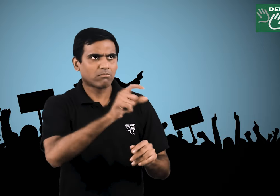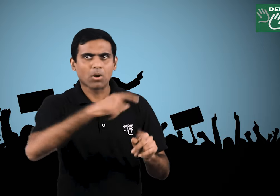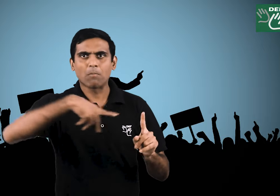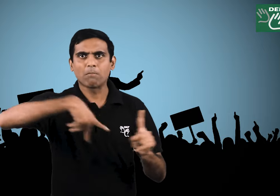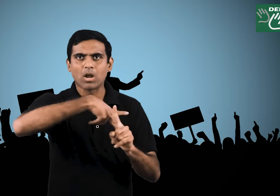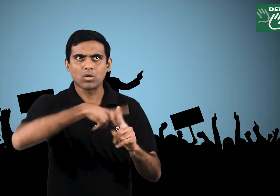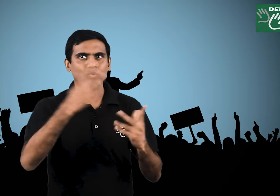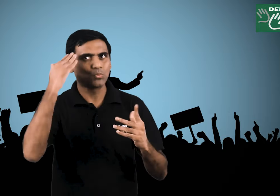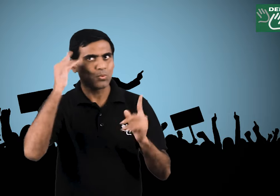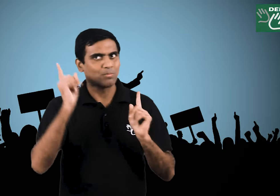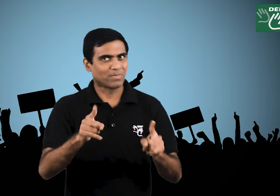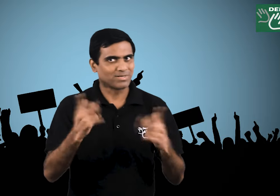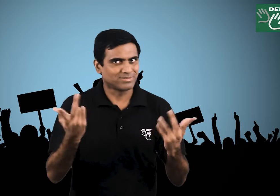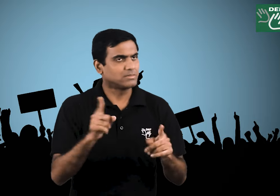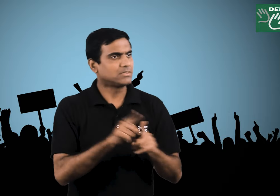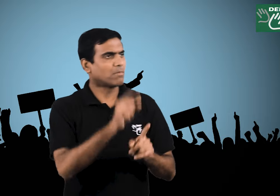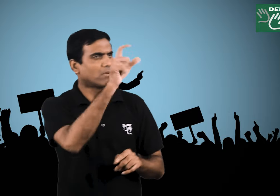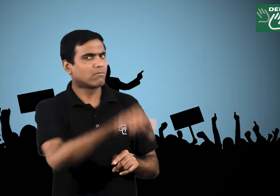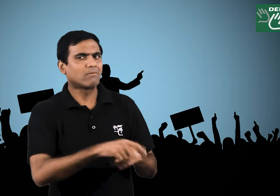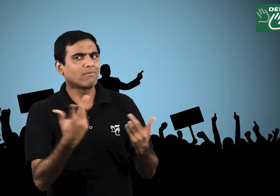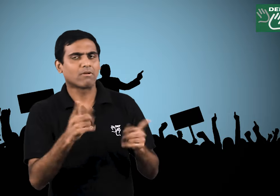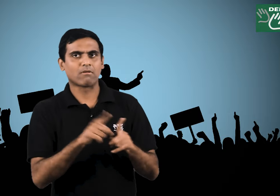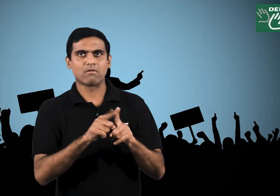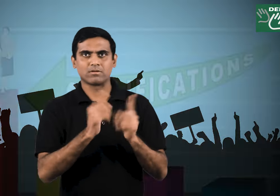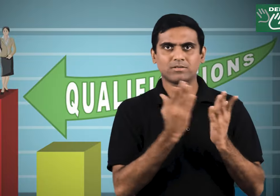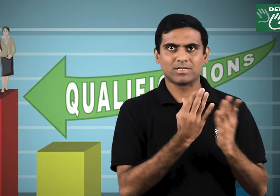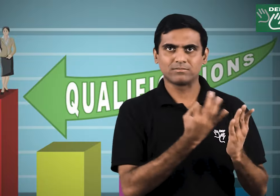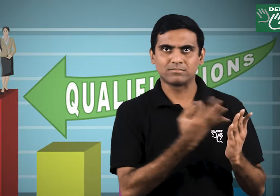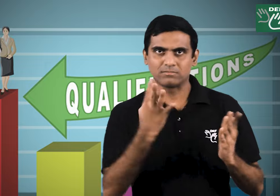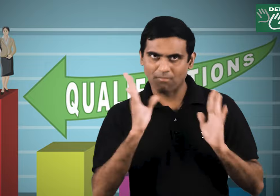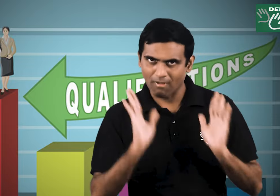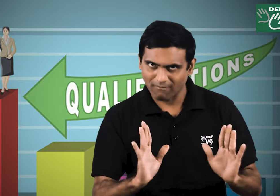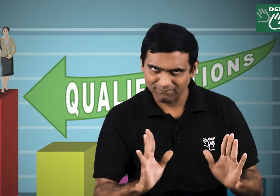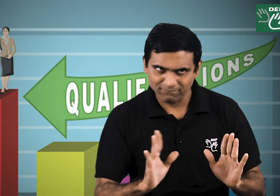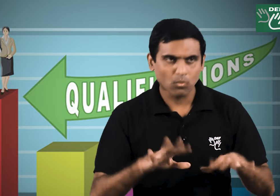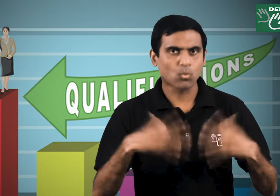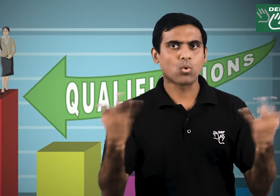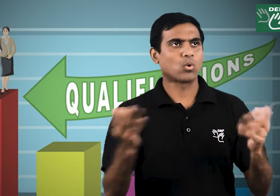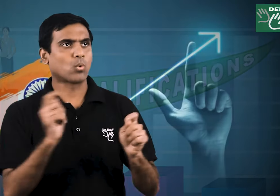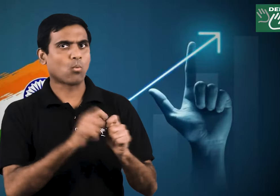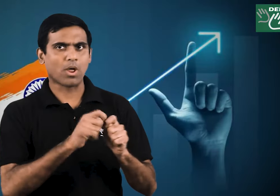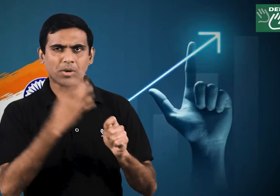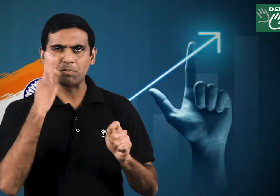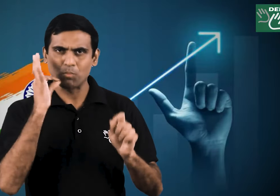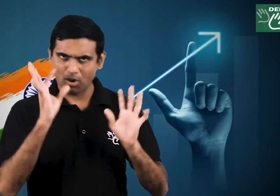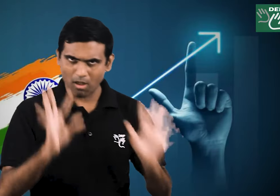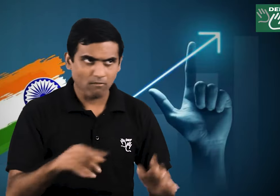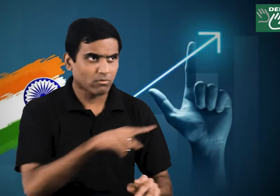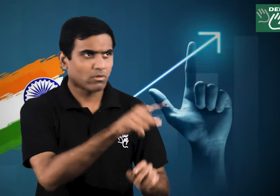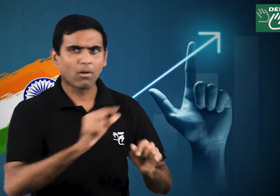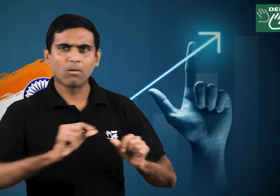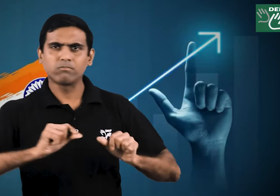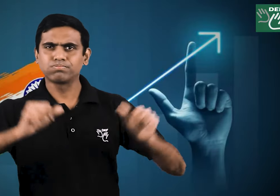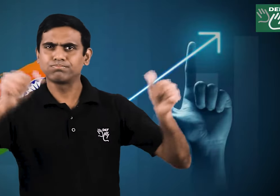example the effedivities contain details of their qualifications the wealth